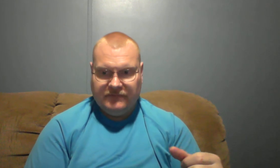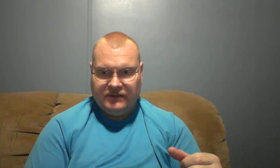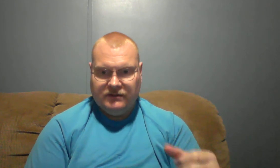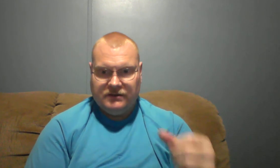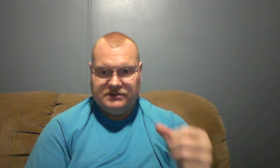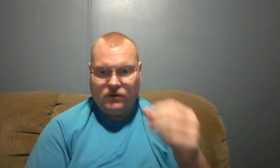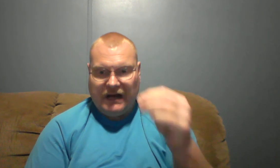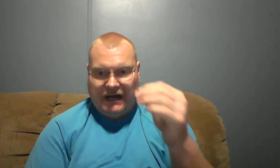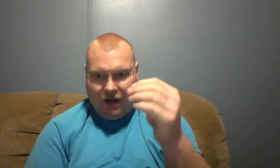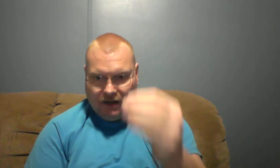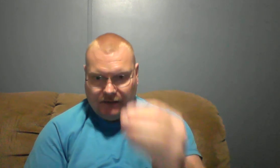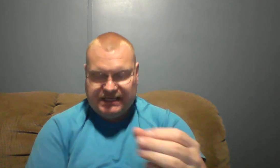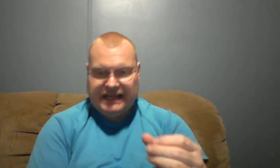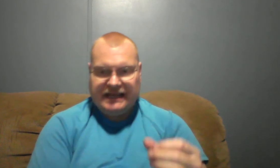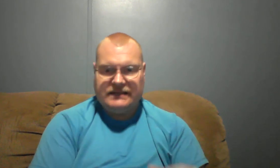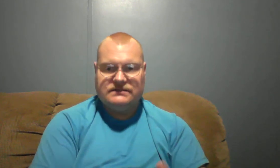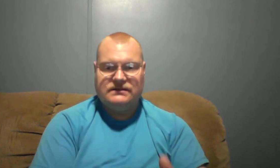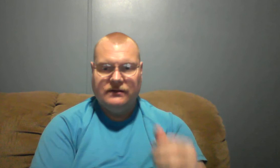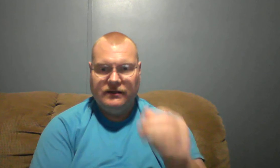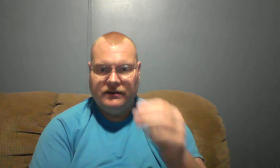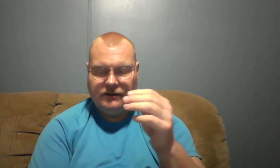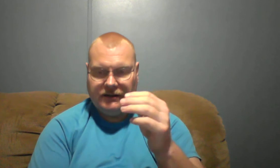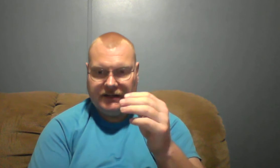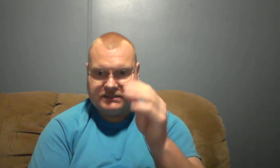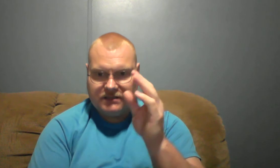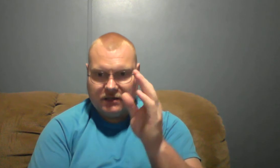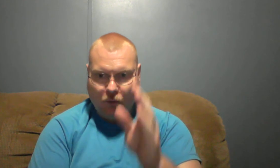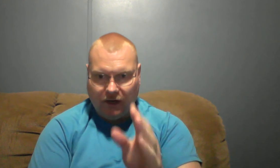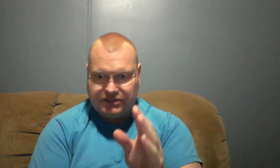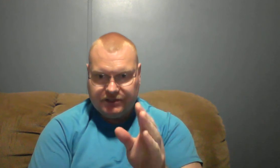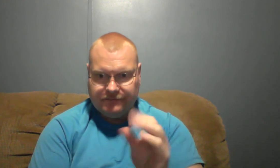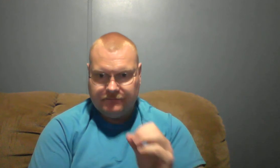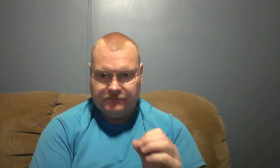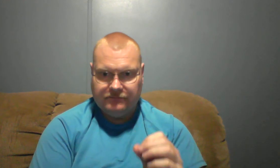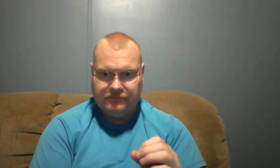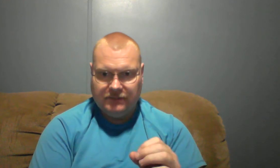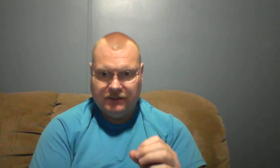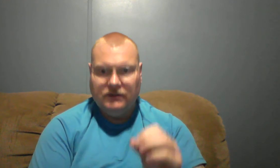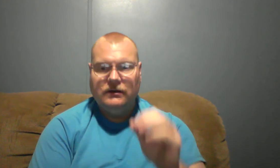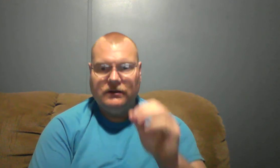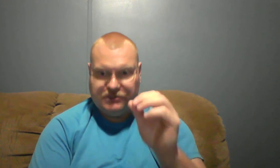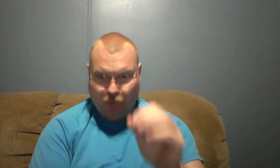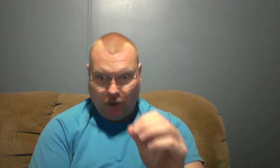so all I'm saying is is watch just watch